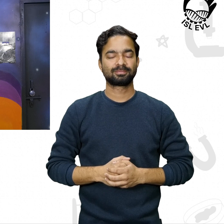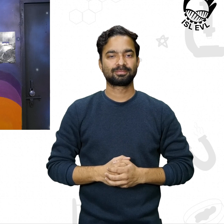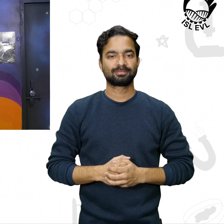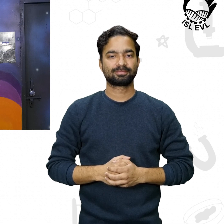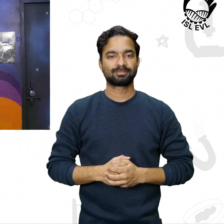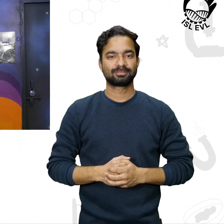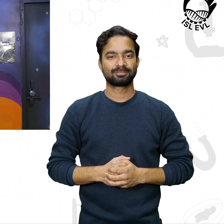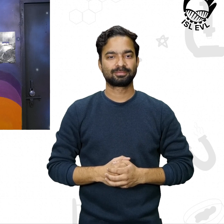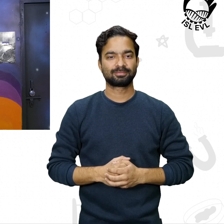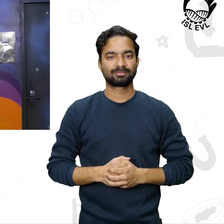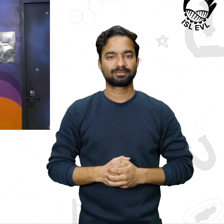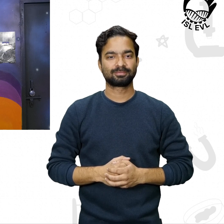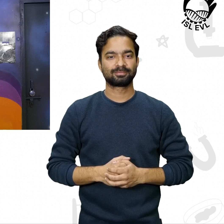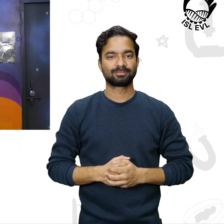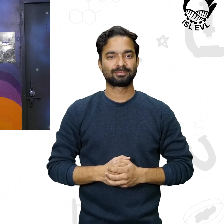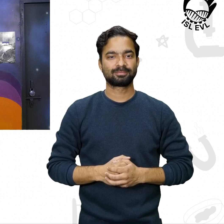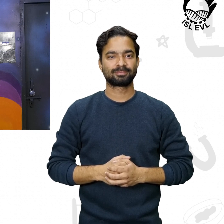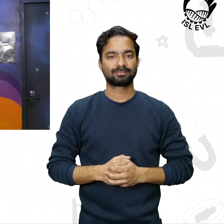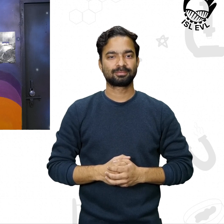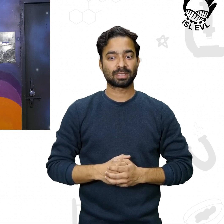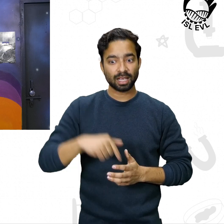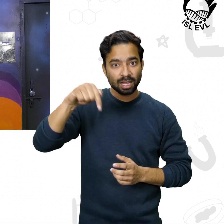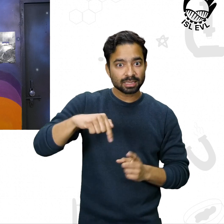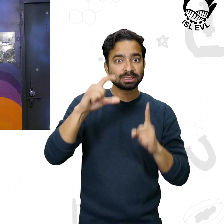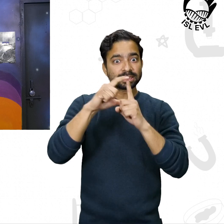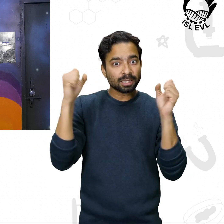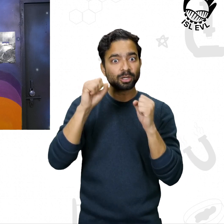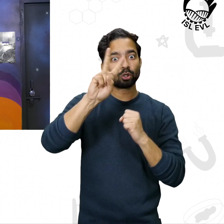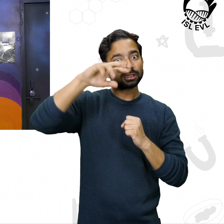7pm, 25th, 26th, 27th, 28th, 29th.